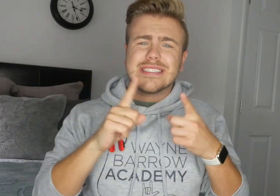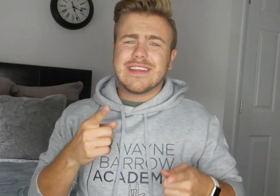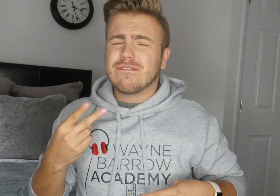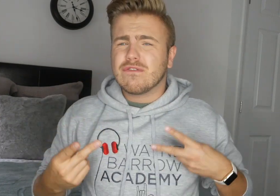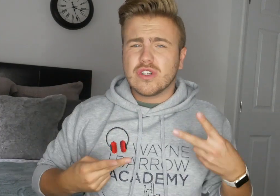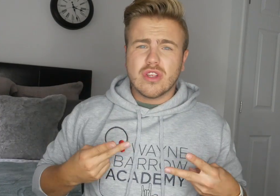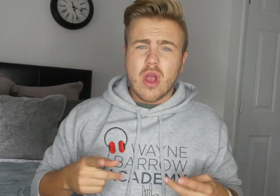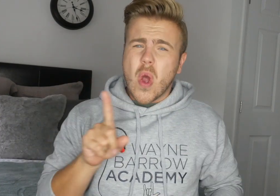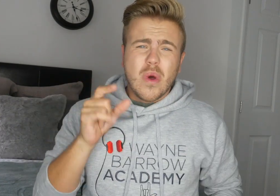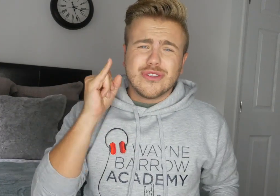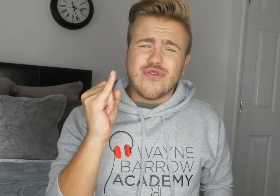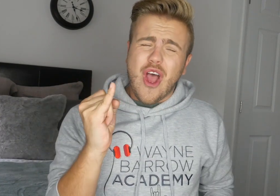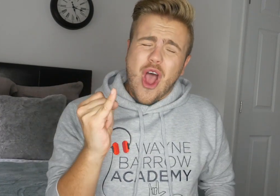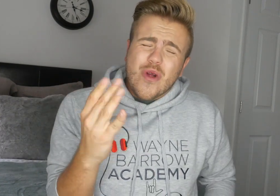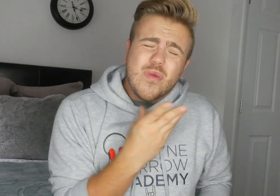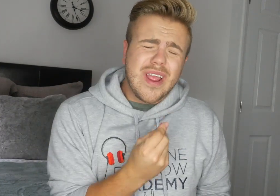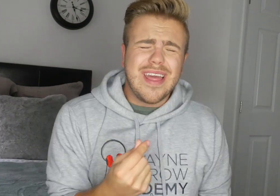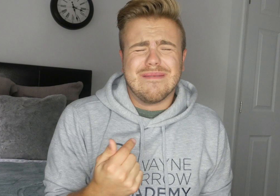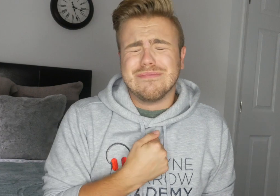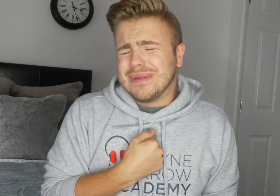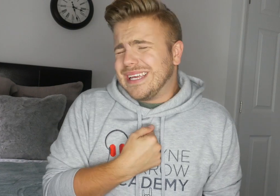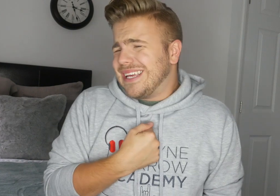a different song But is wrong with me?